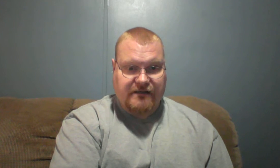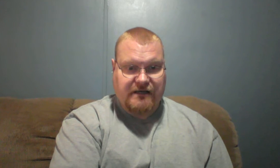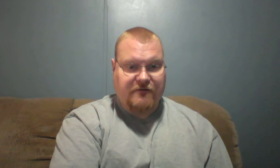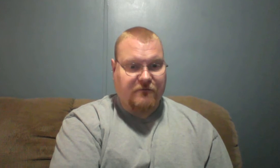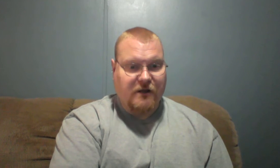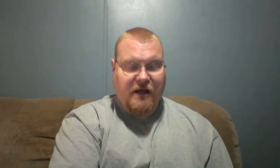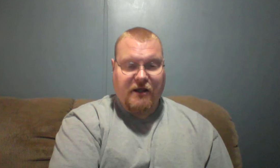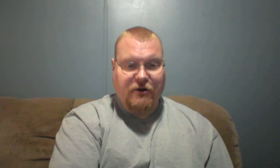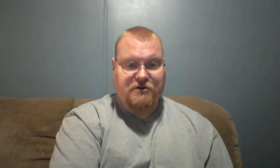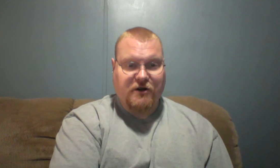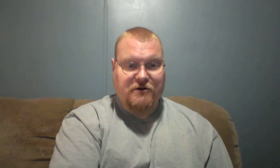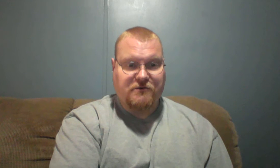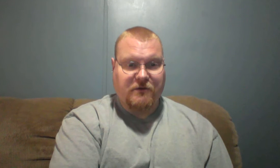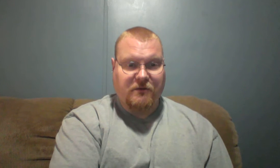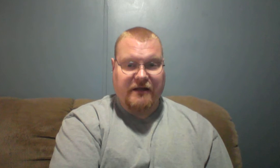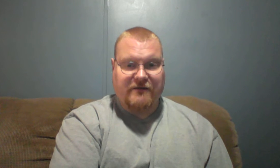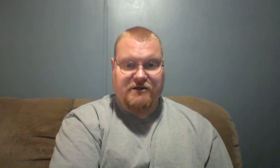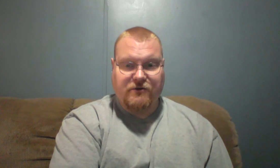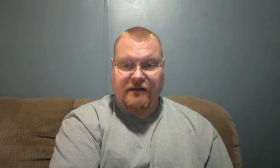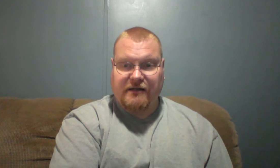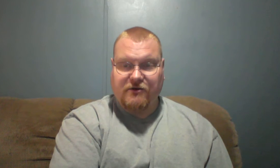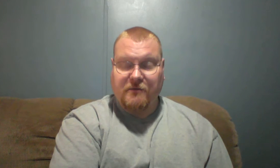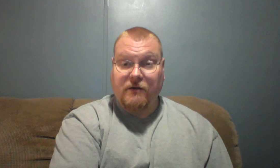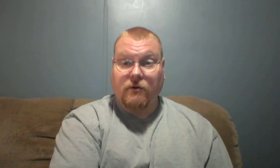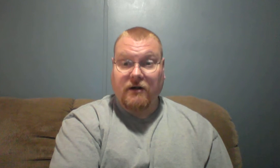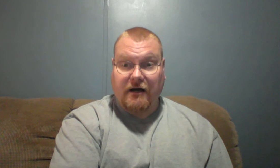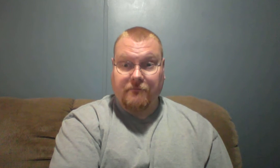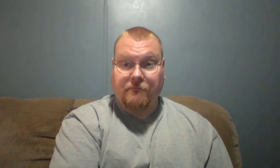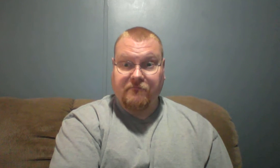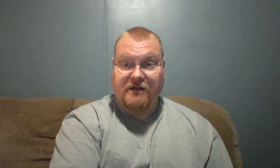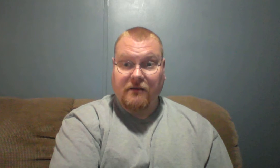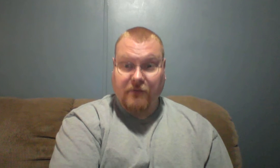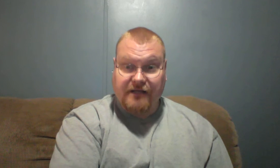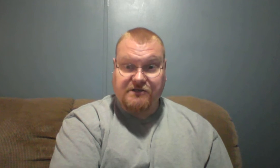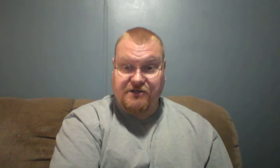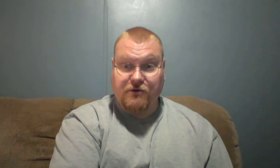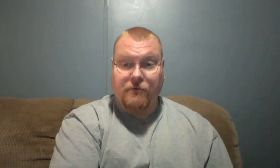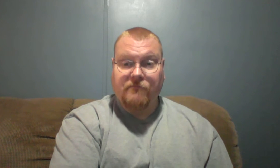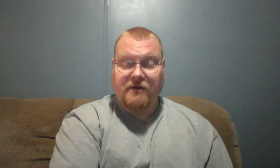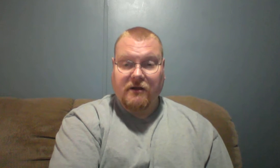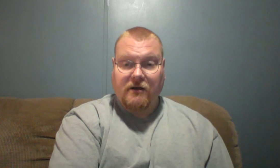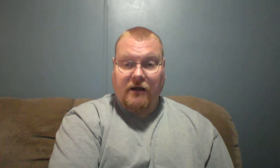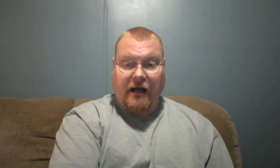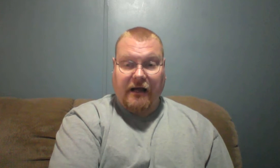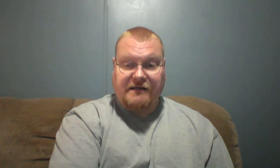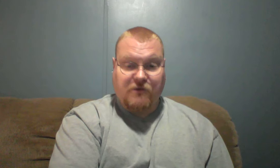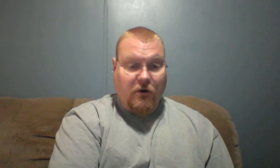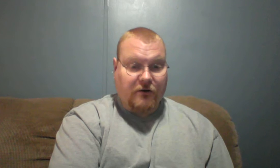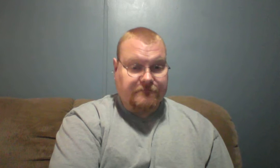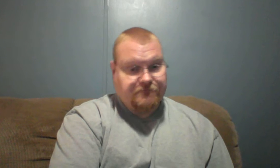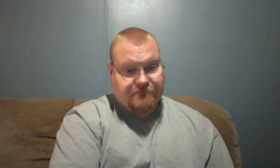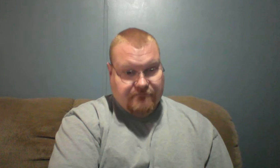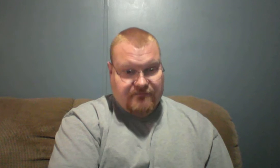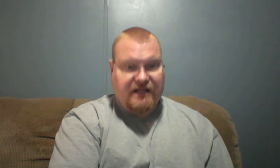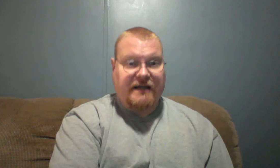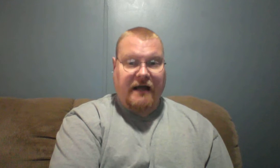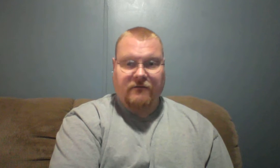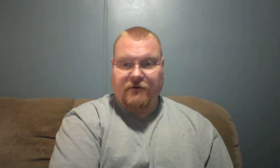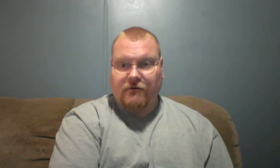I said, from your church. We believe that you need to be where God places you to work. Now, if you're,